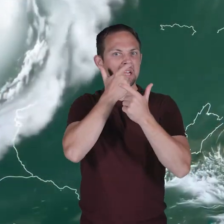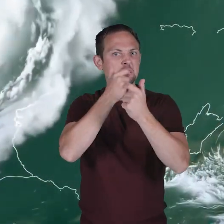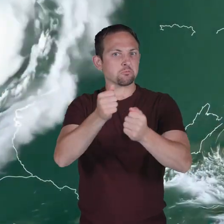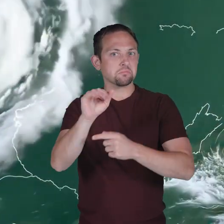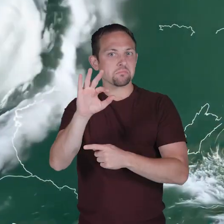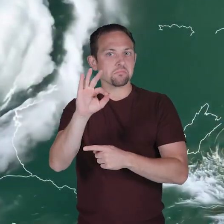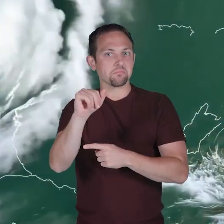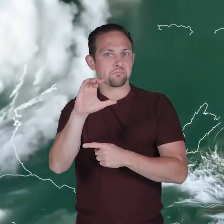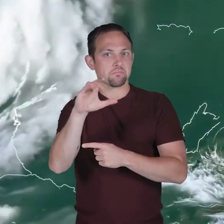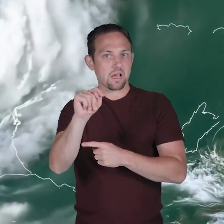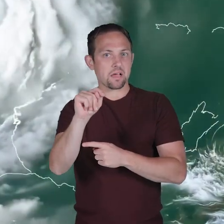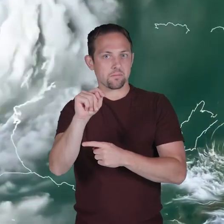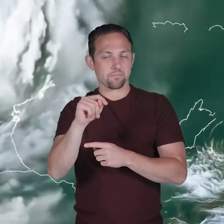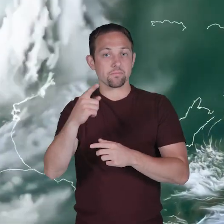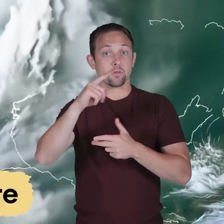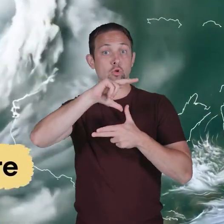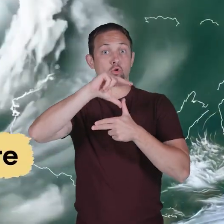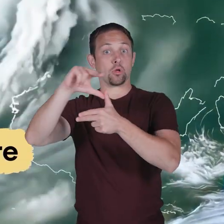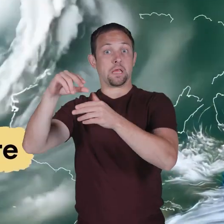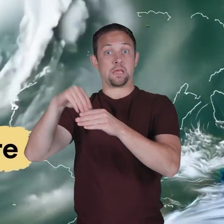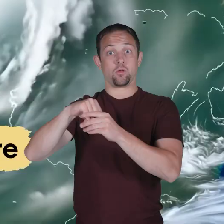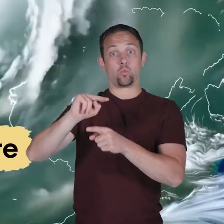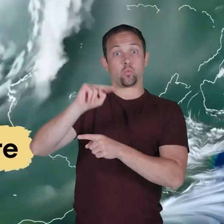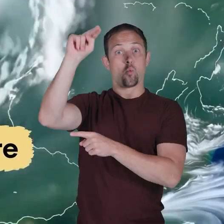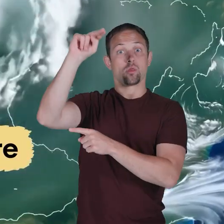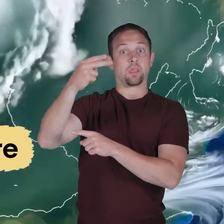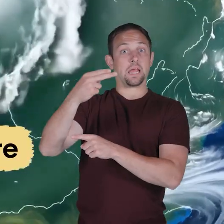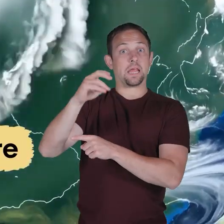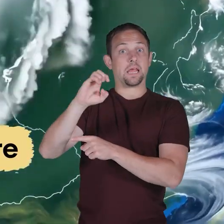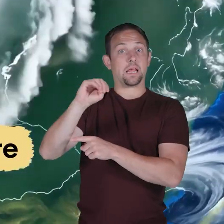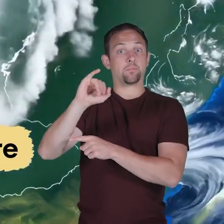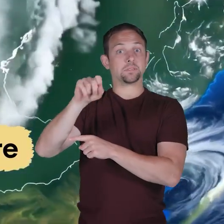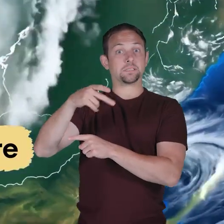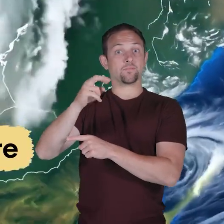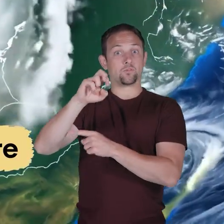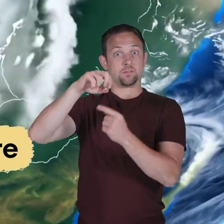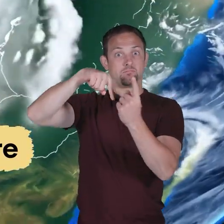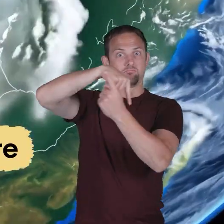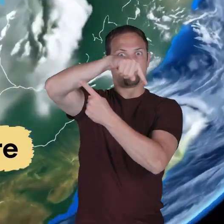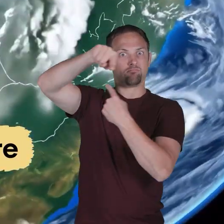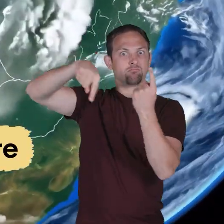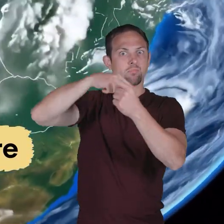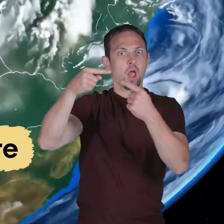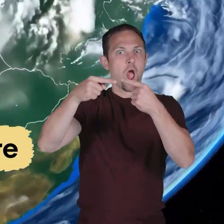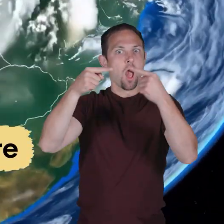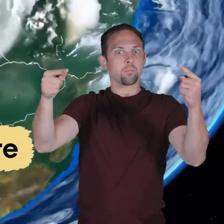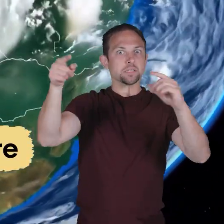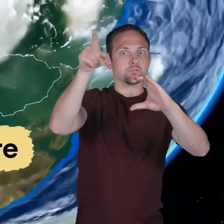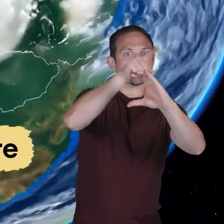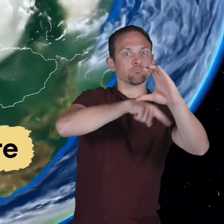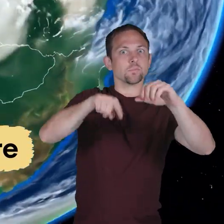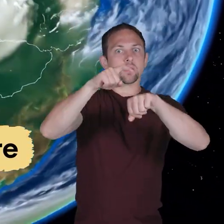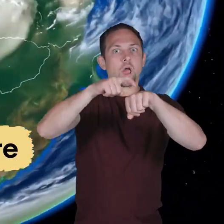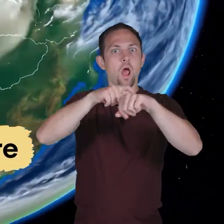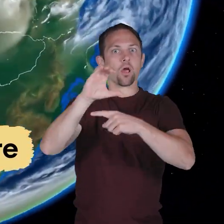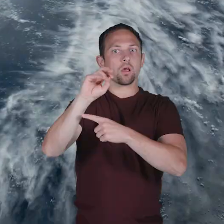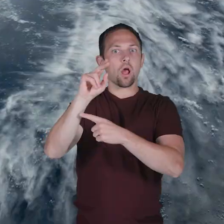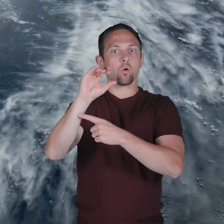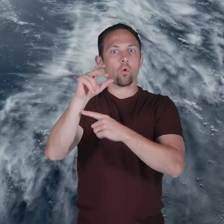fact. Hurricanes in the Northern Hemisphere spin in a counterclockwise direction. While